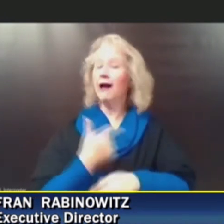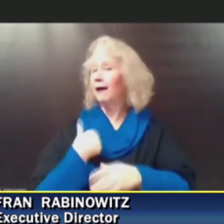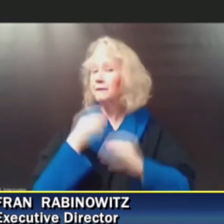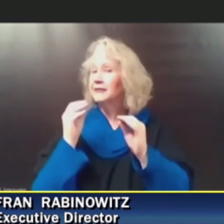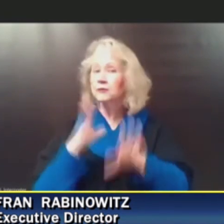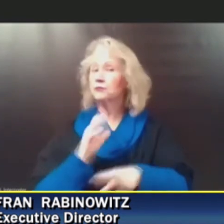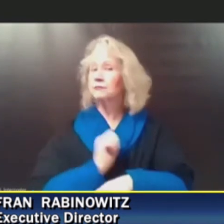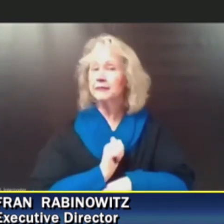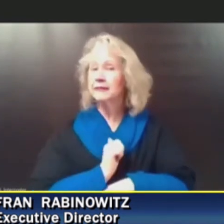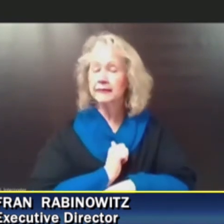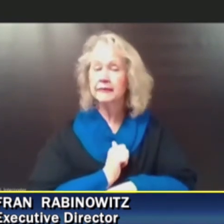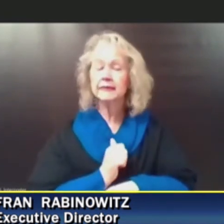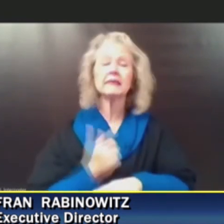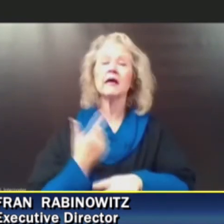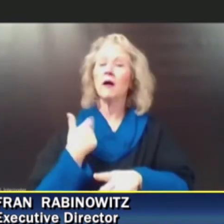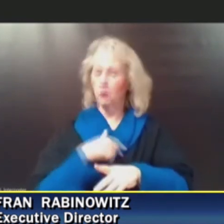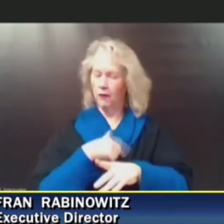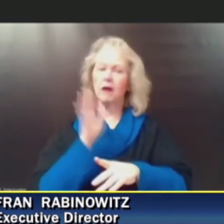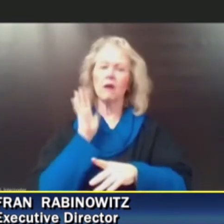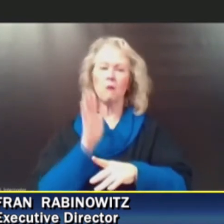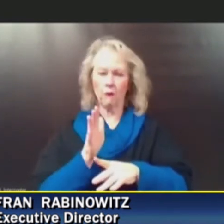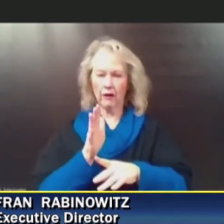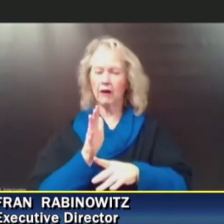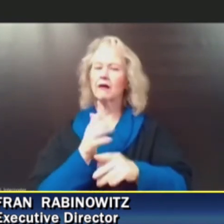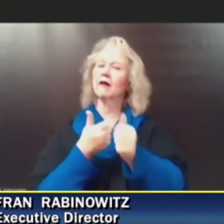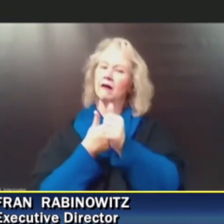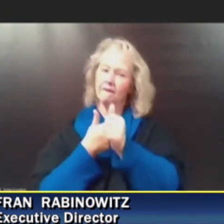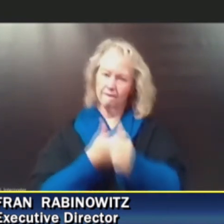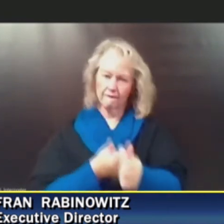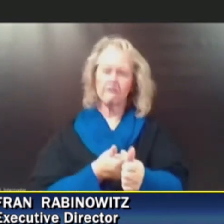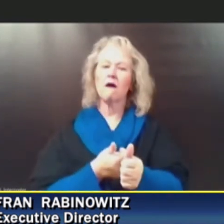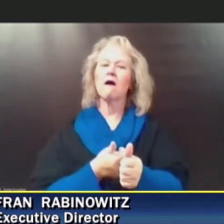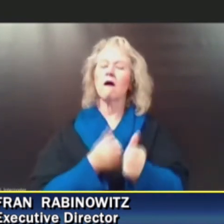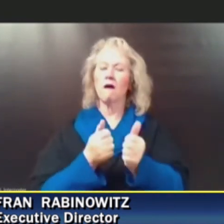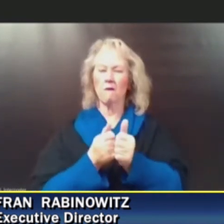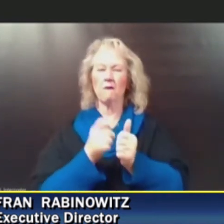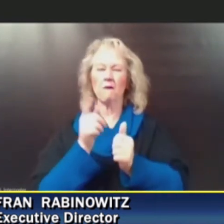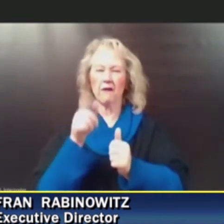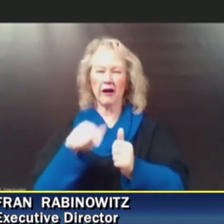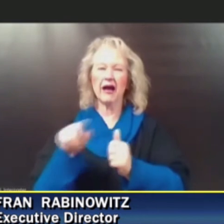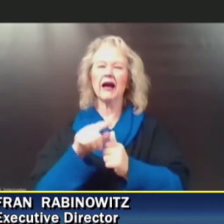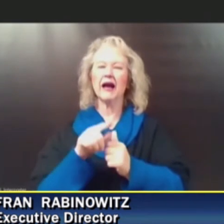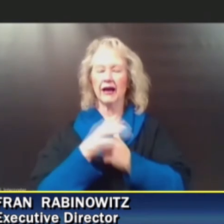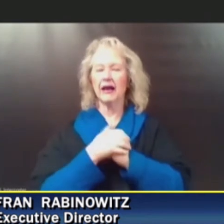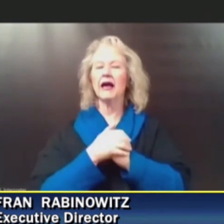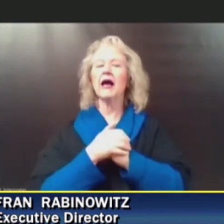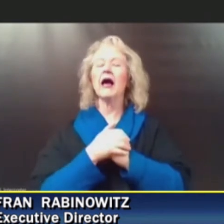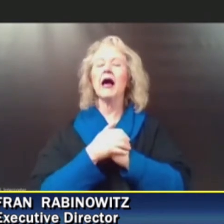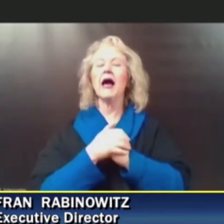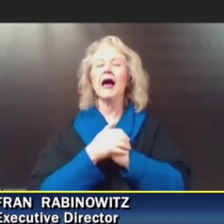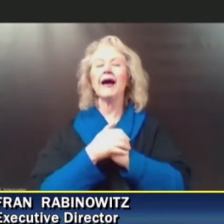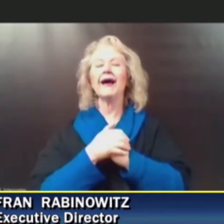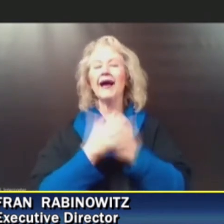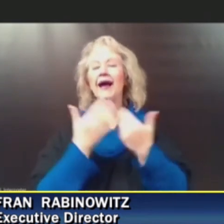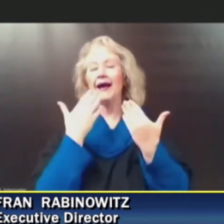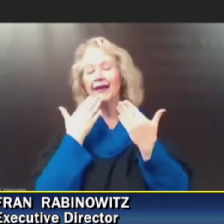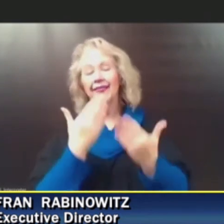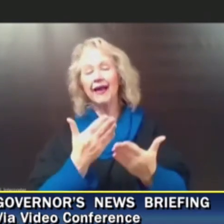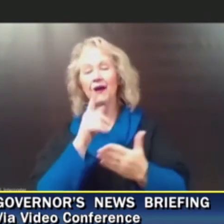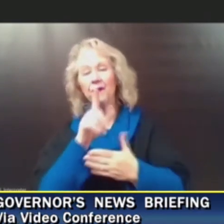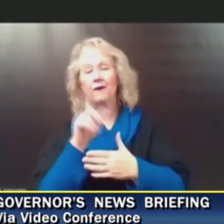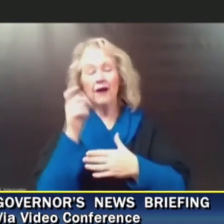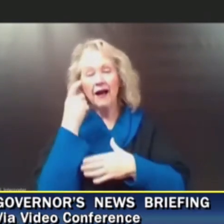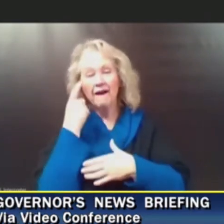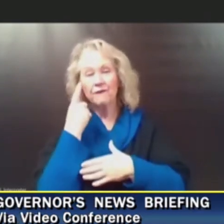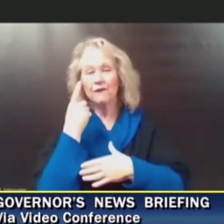move with our Department of Health and thank the governor and the Department